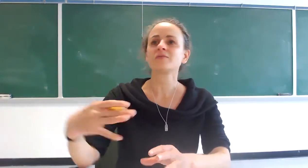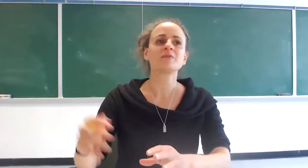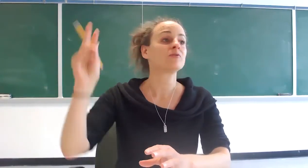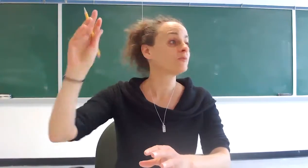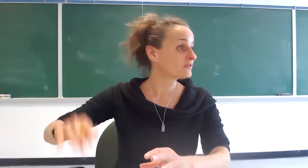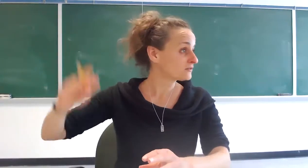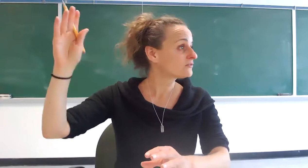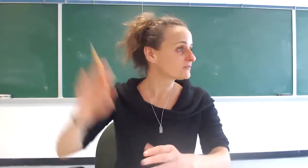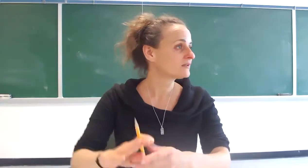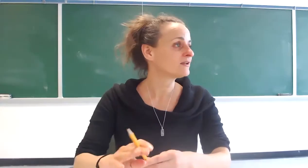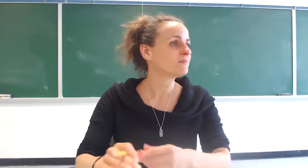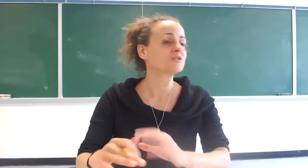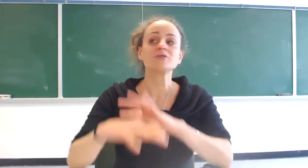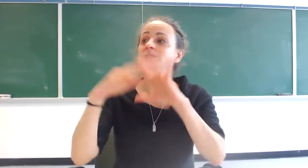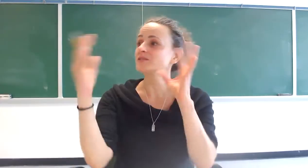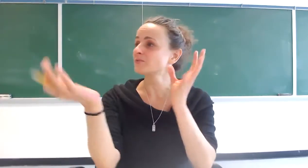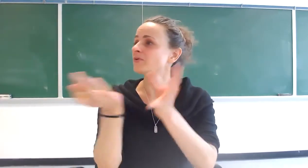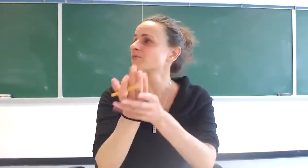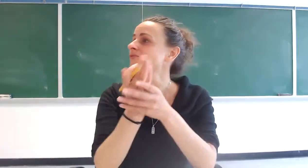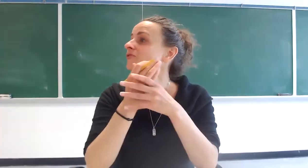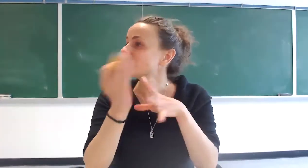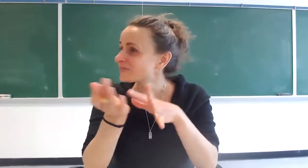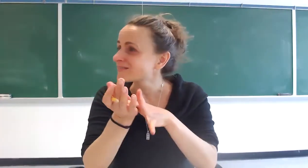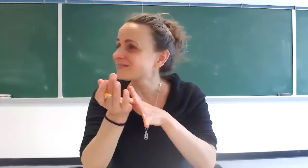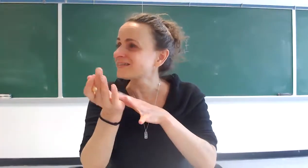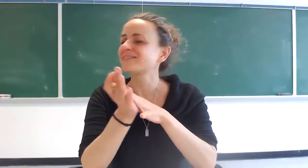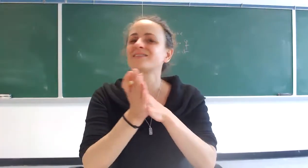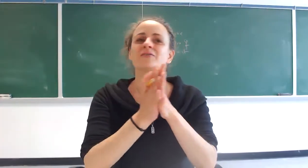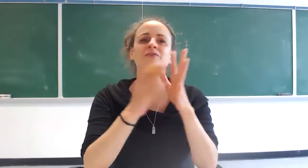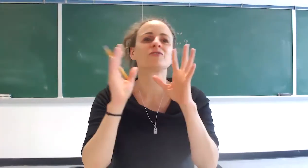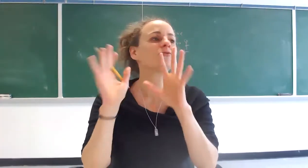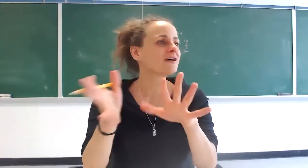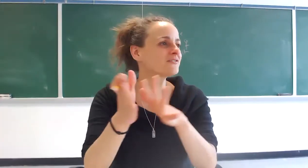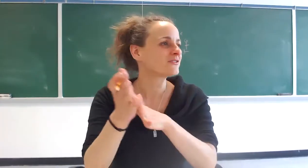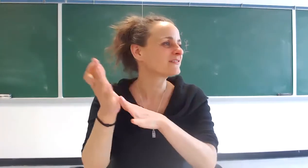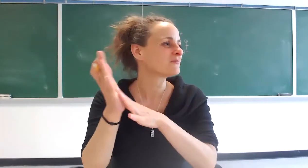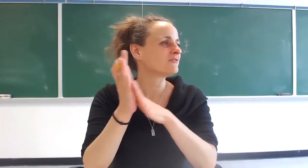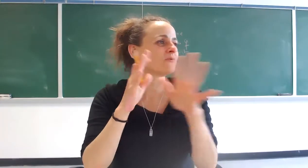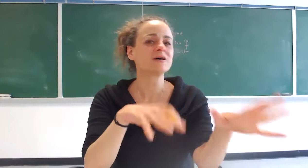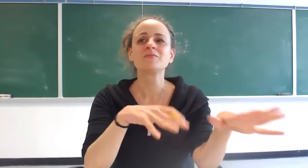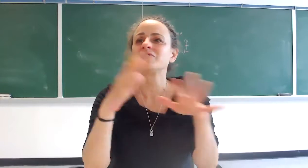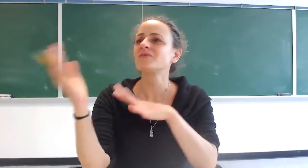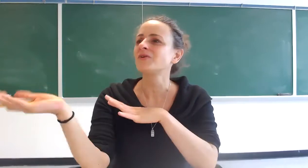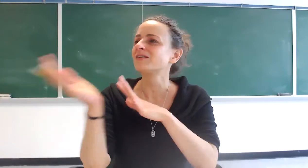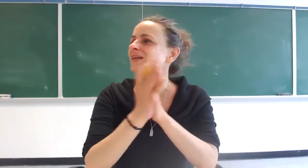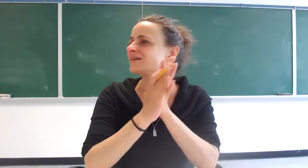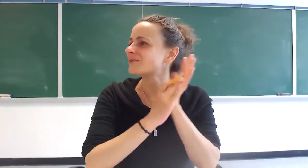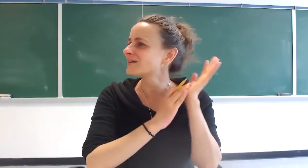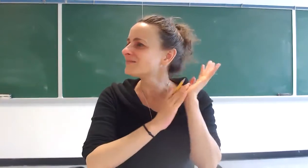blackboard both lectures and then make sure you listen to both before you take the test so there's two lectures on simon veil one person one online are we good